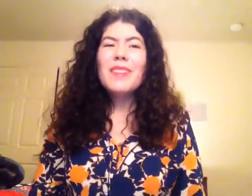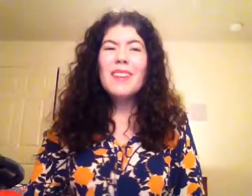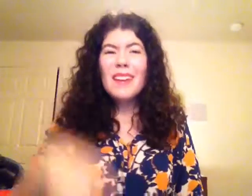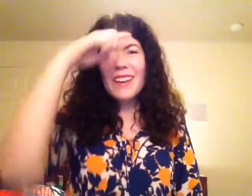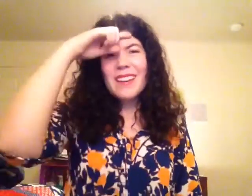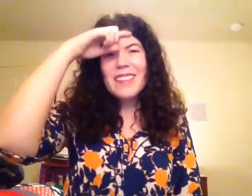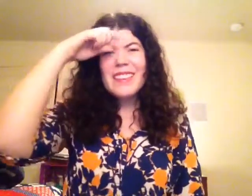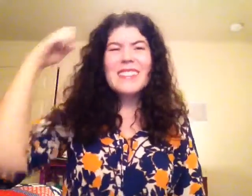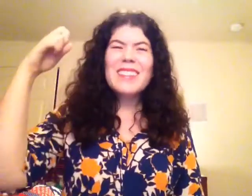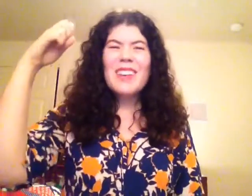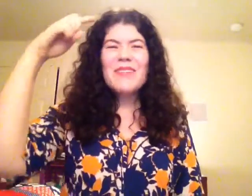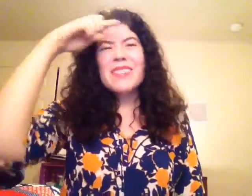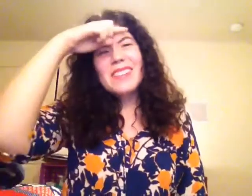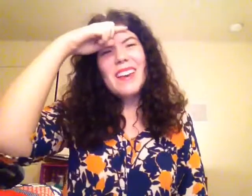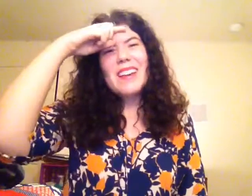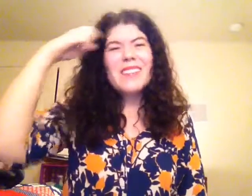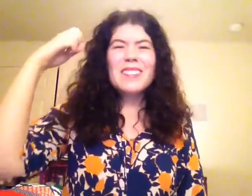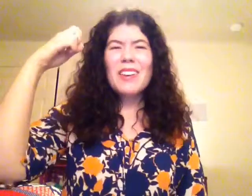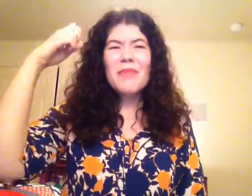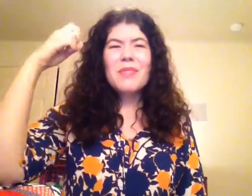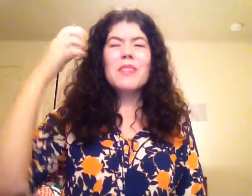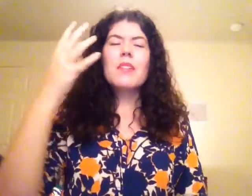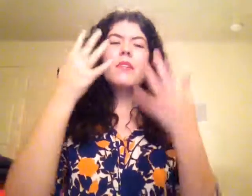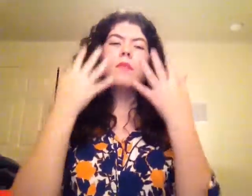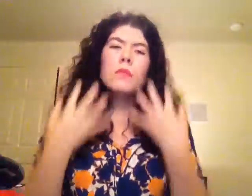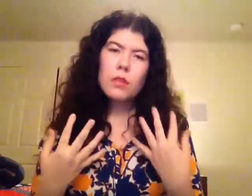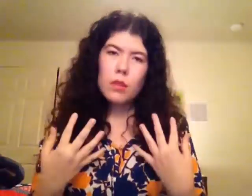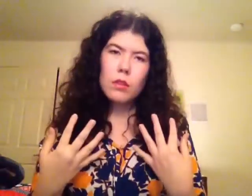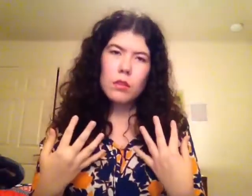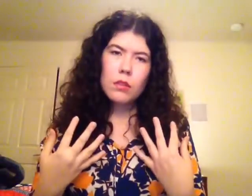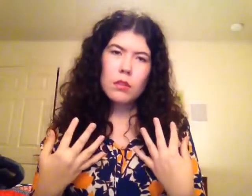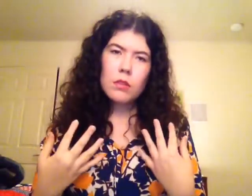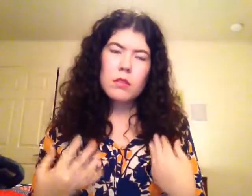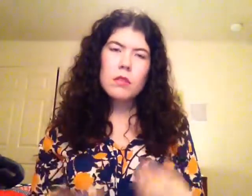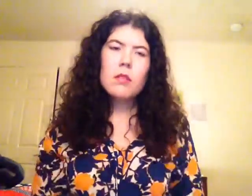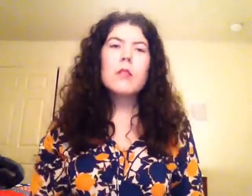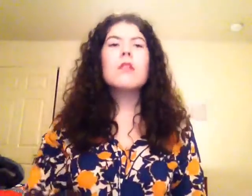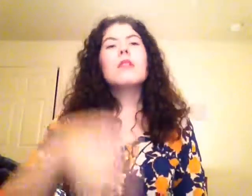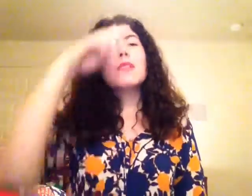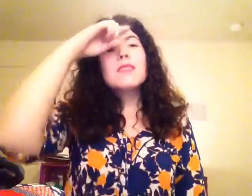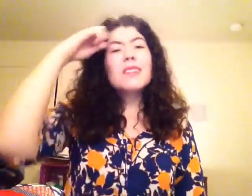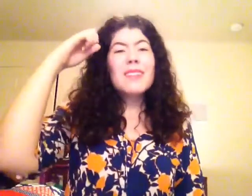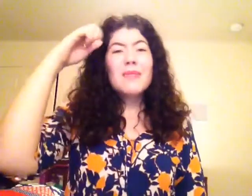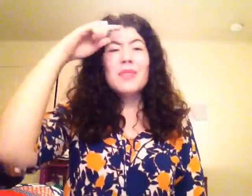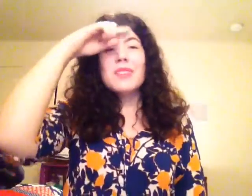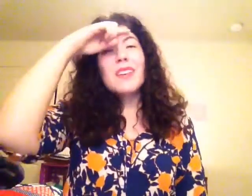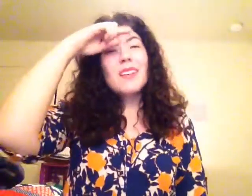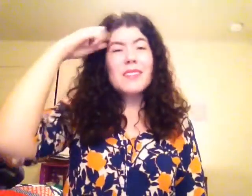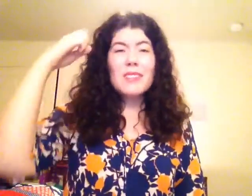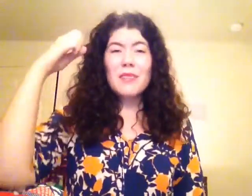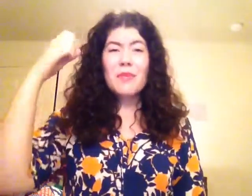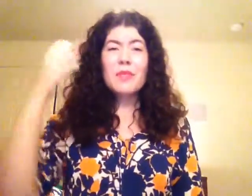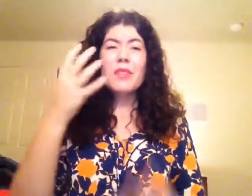I got that summertime, summertime sadness Sucks the summertime, summertime